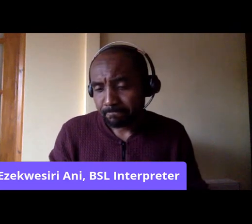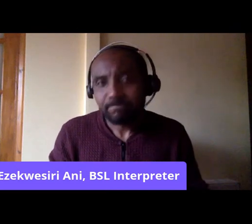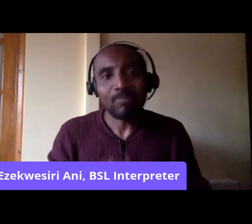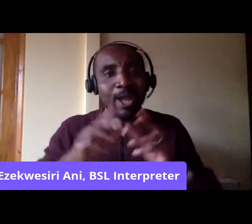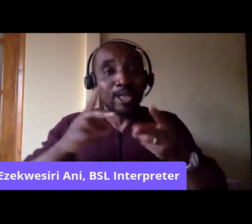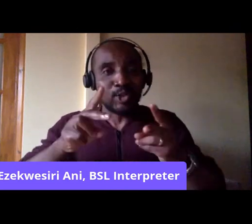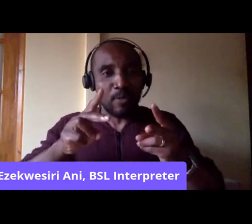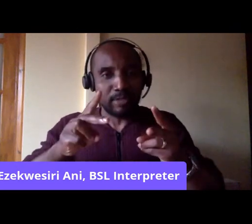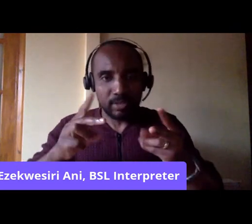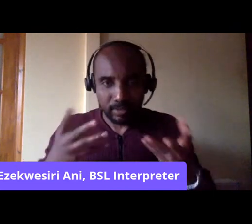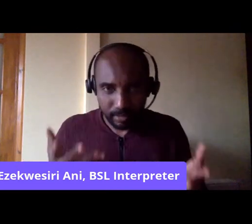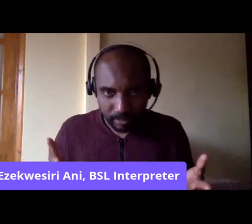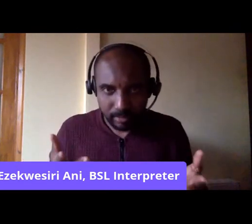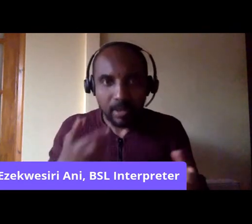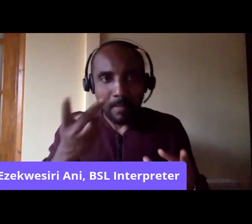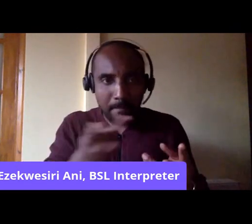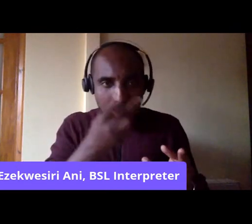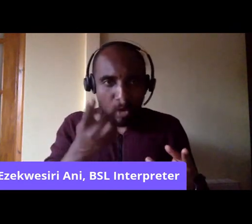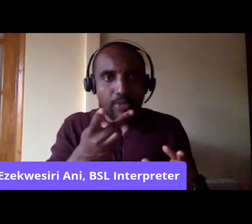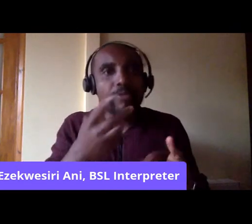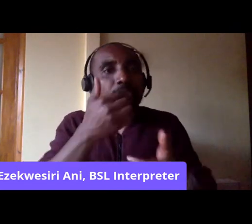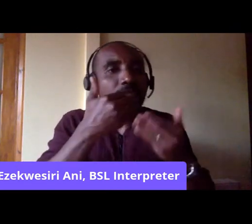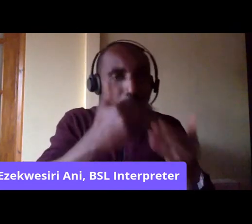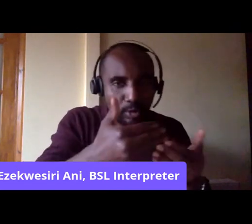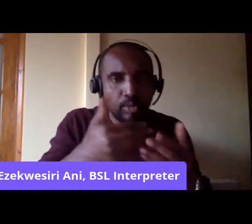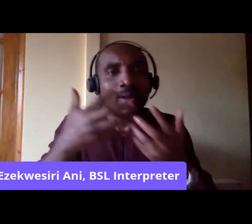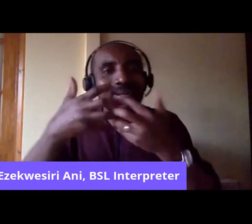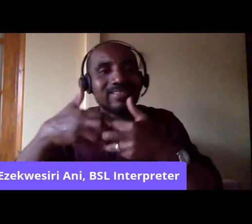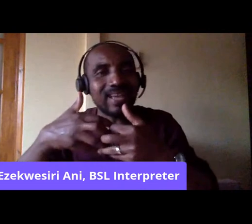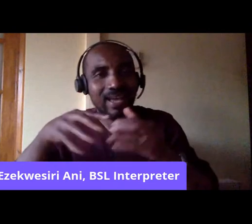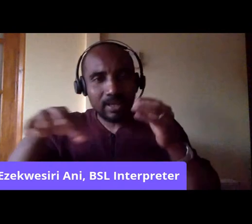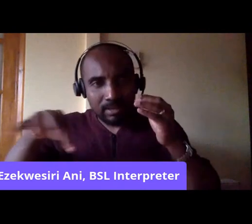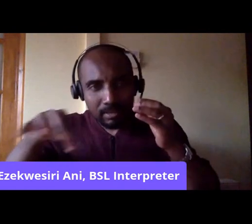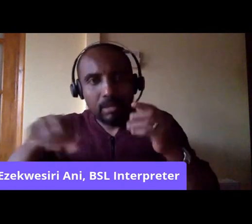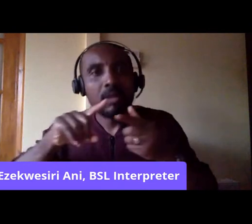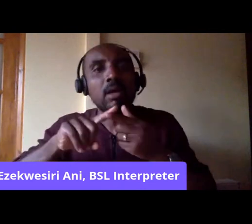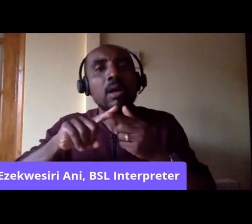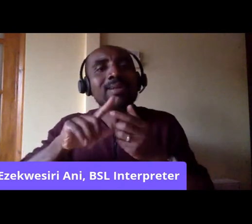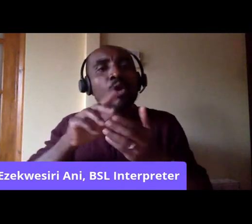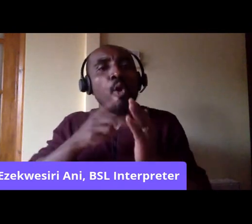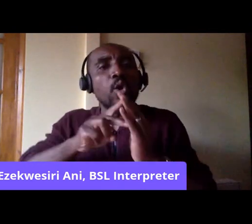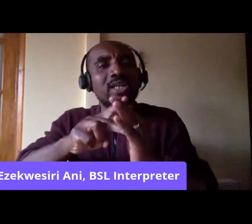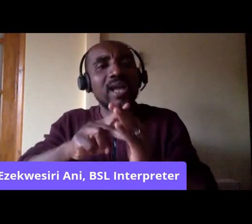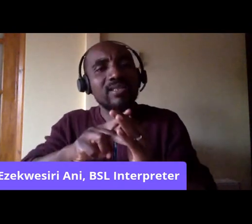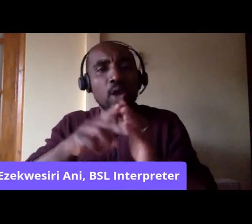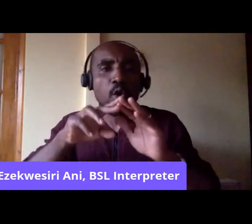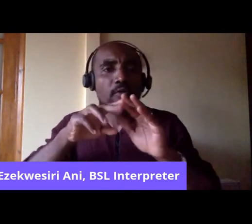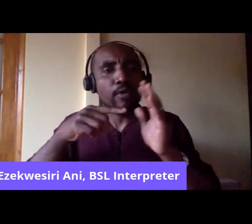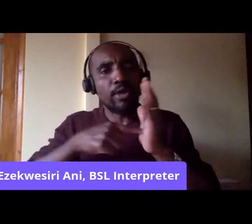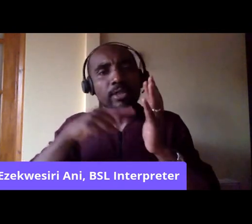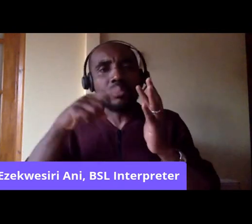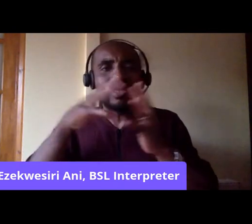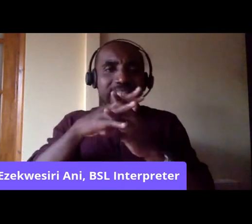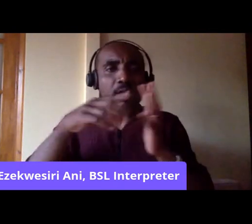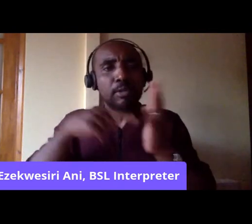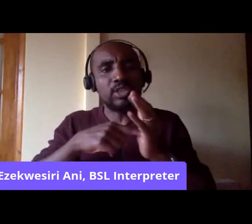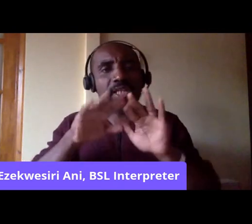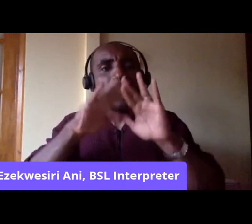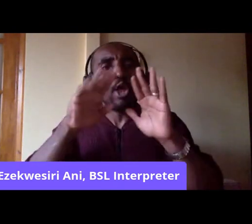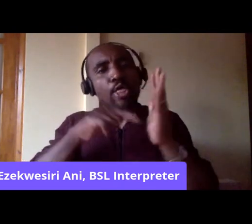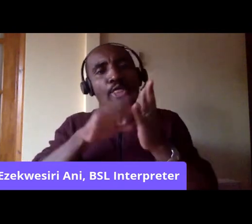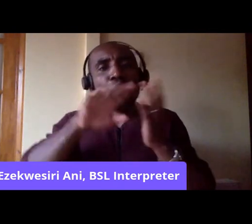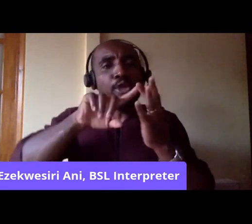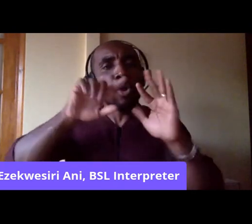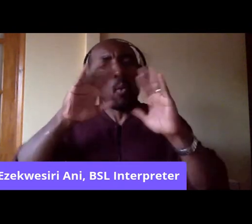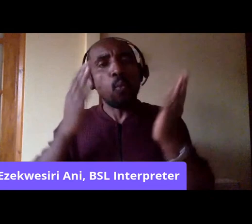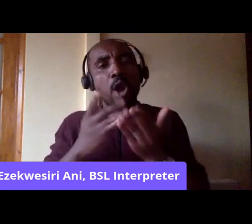interpreters. Thanks to the tech team and the organisers of the World Transformed. And thanks to everyone, every one of our